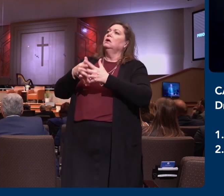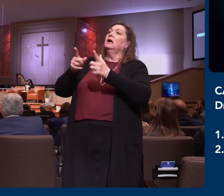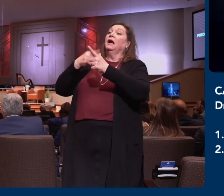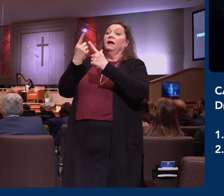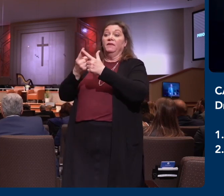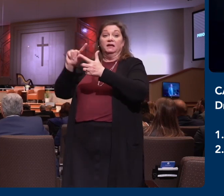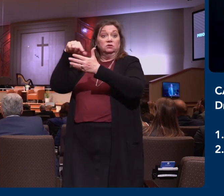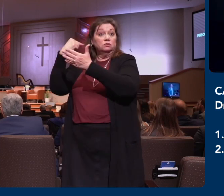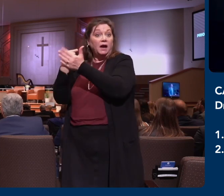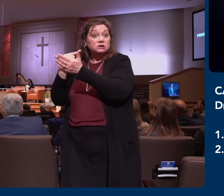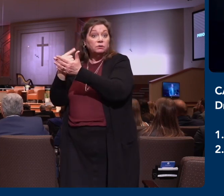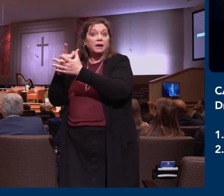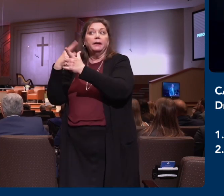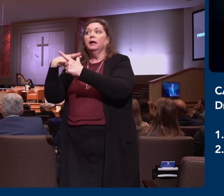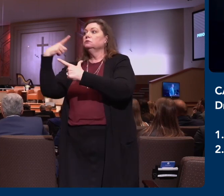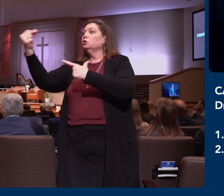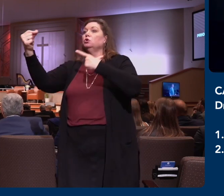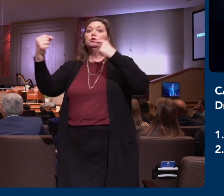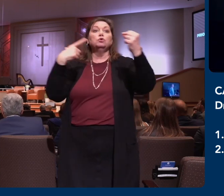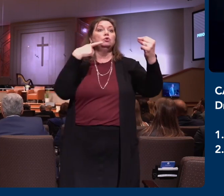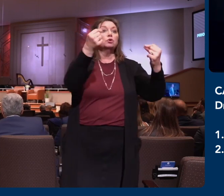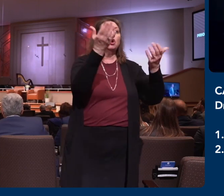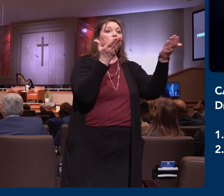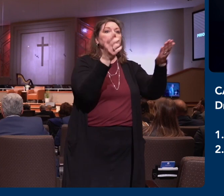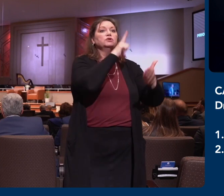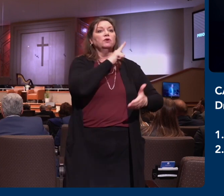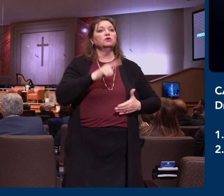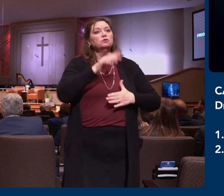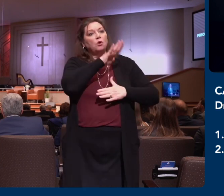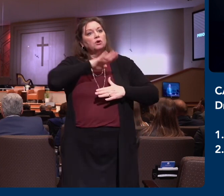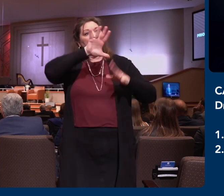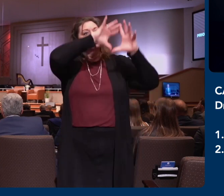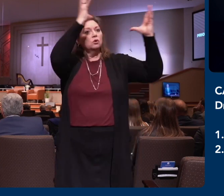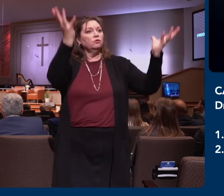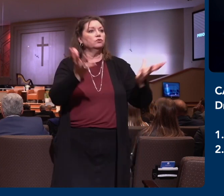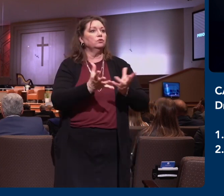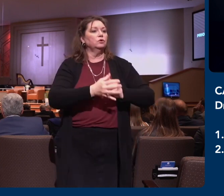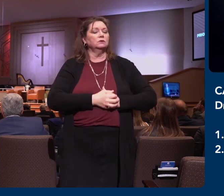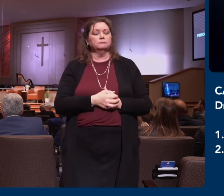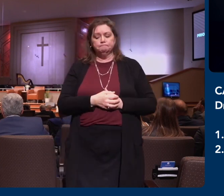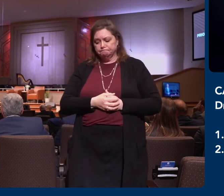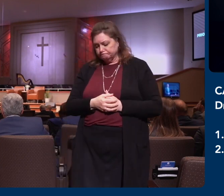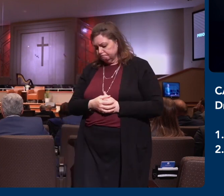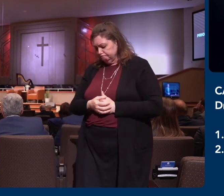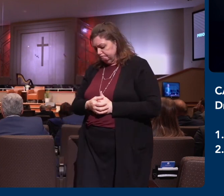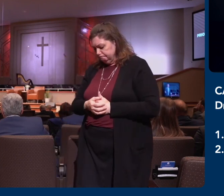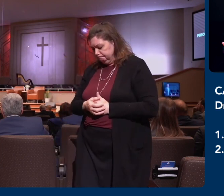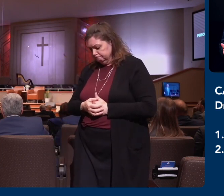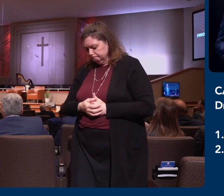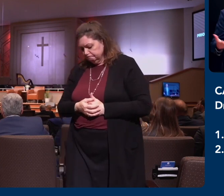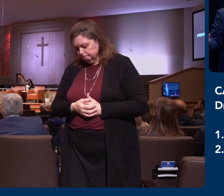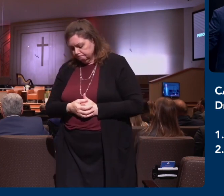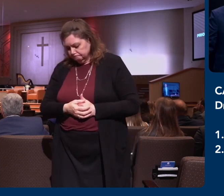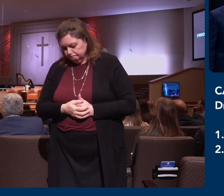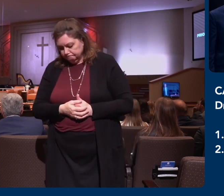You know, I understand numbers are important. And I, you know, I joke with our church and tell them all the time, it's not all about numbers, but it's all about the numbers.